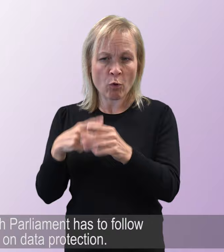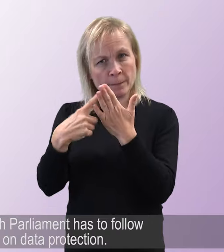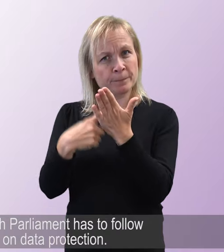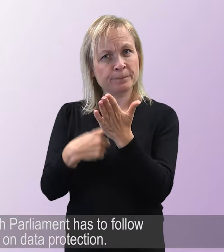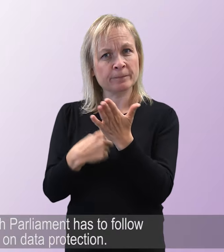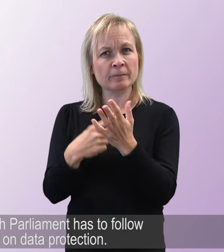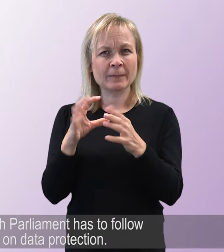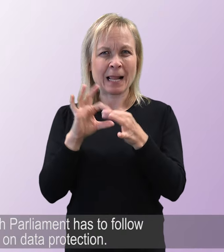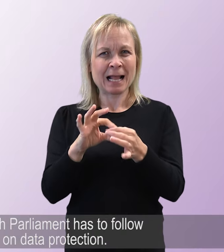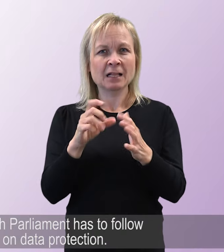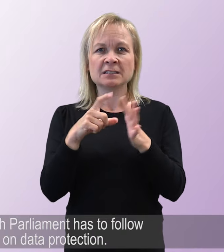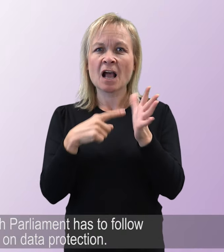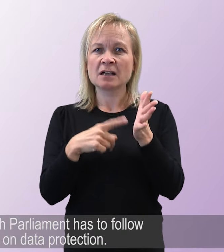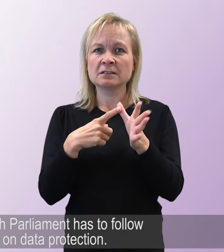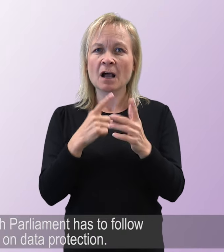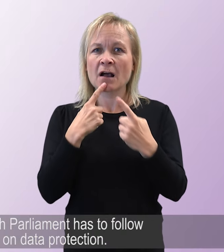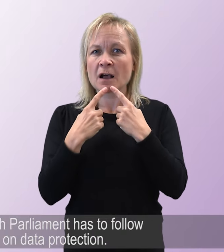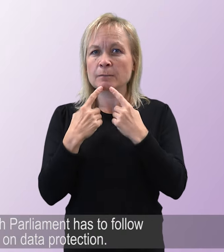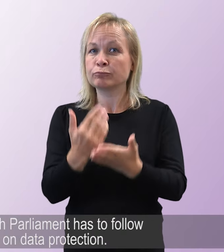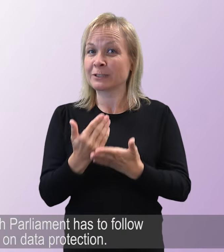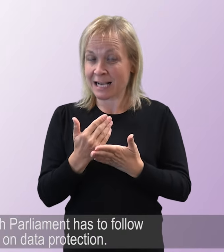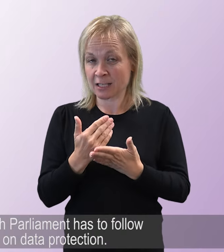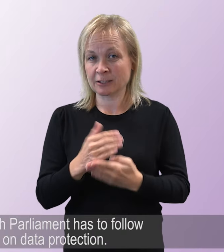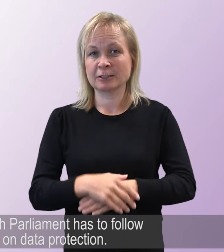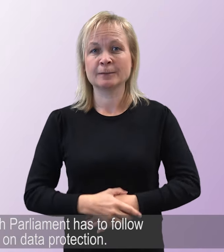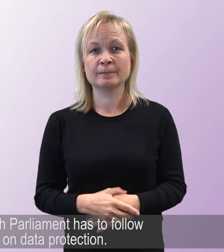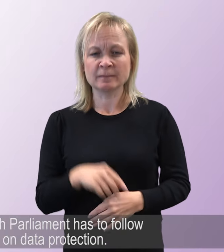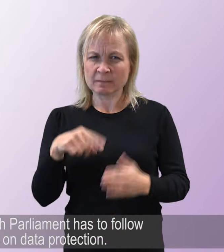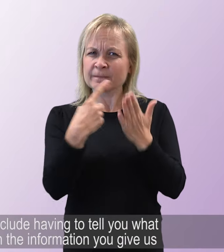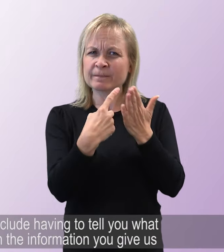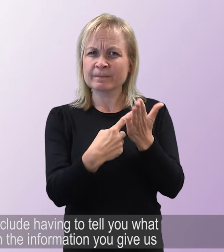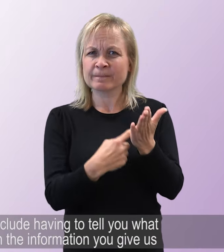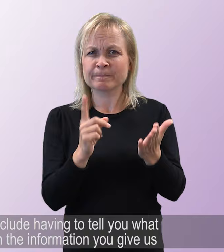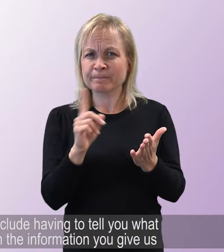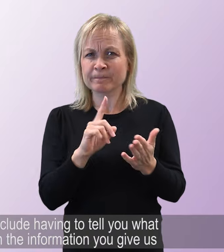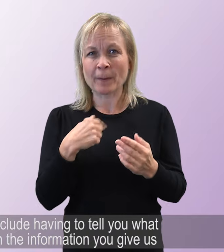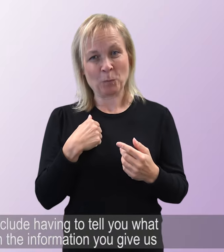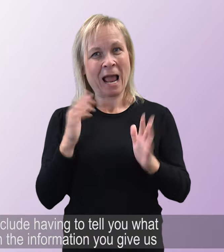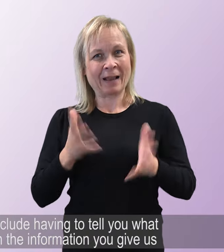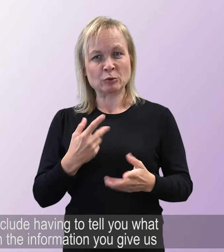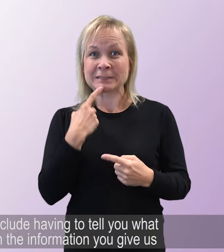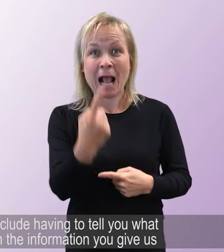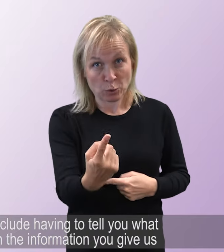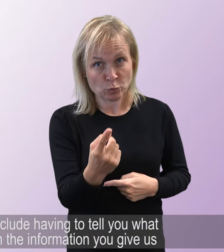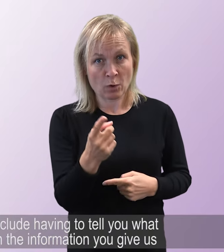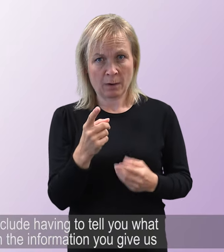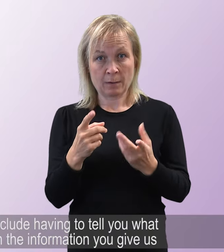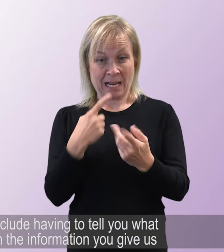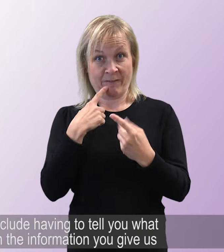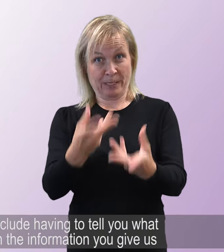The Scottish Parliament has to follow rules on data protection. These rules include having to tell you what we will do with the information you give